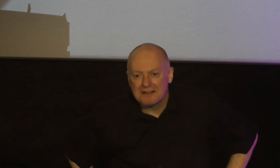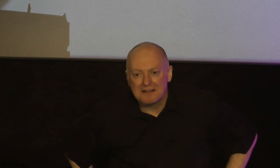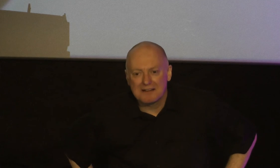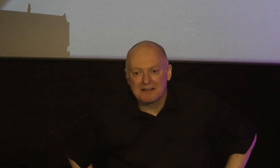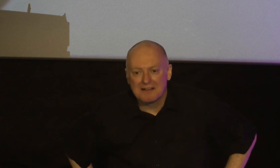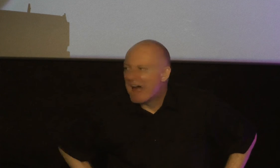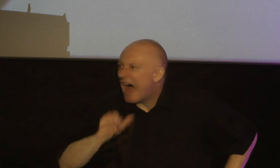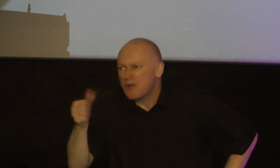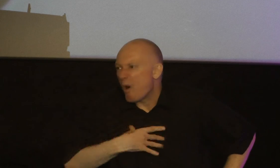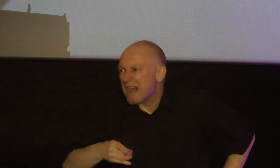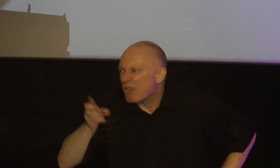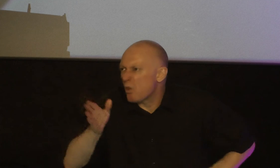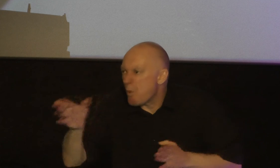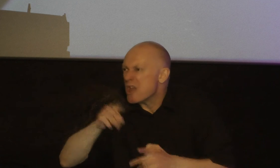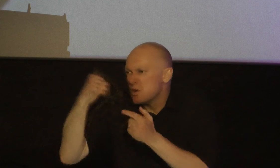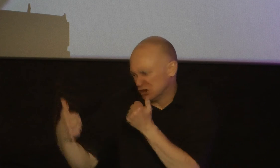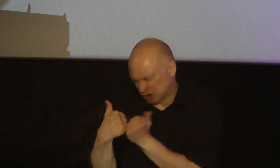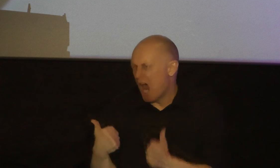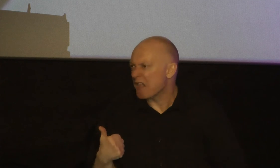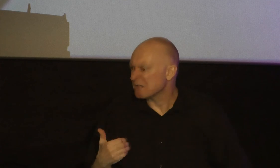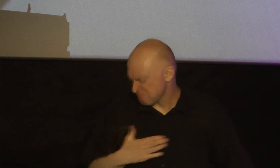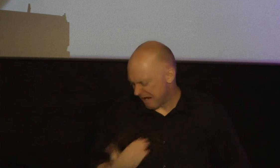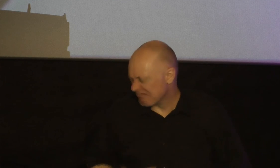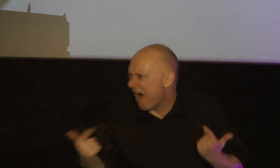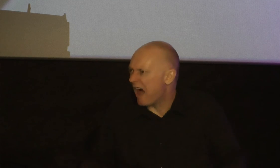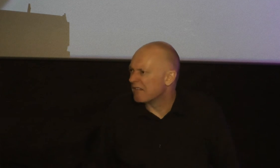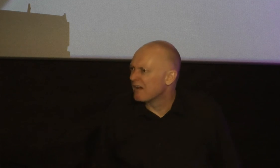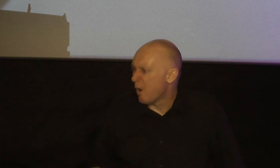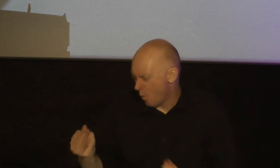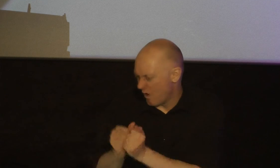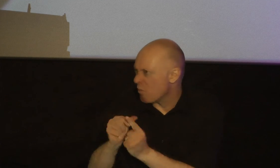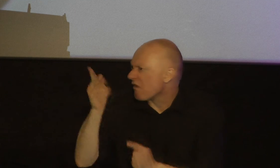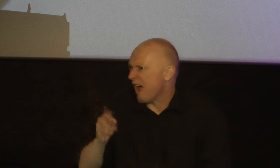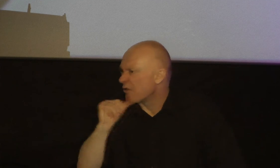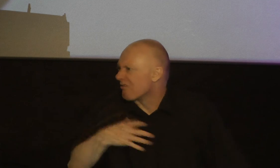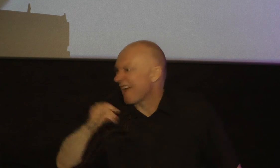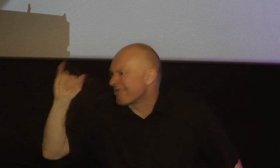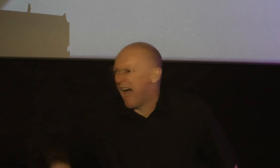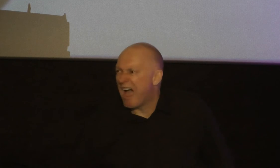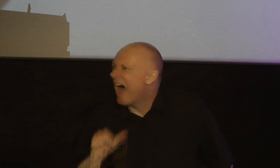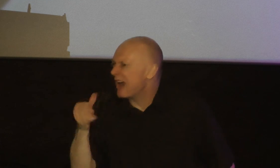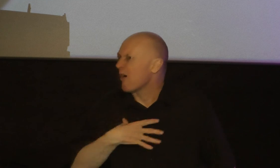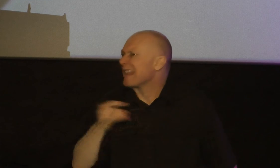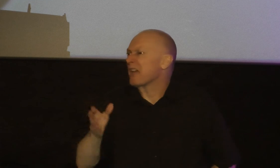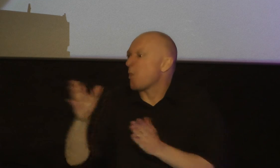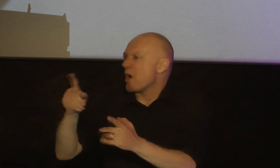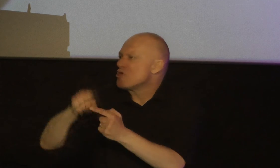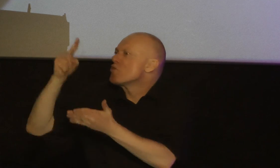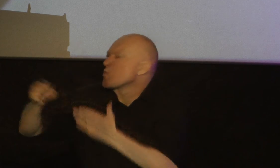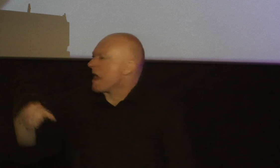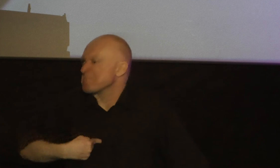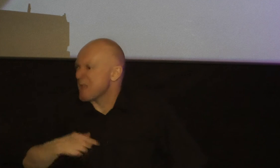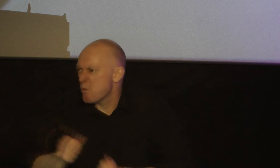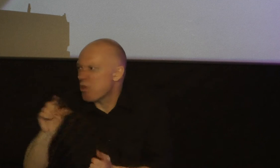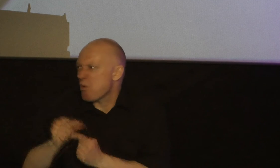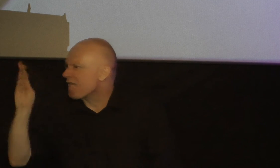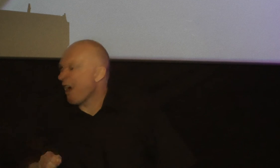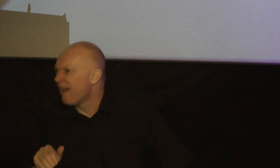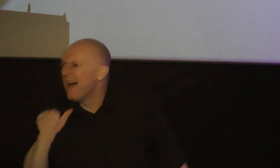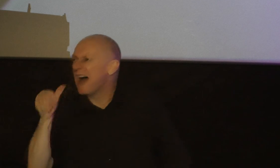I don't like the way you challenge the way that I'm living with the word of God I don't like the way you're correcting me with the word of God I don't like